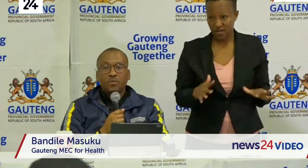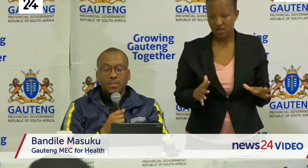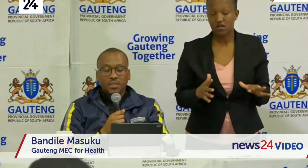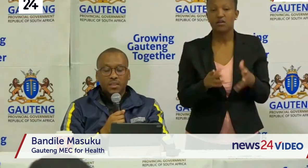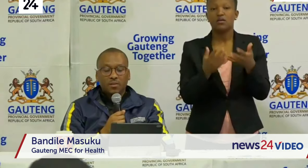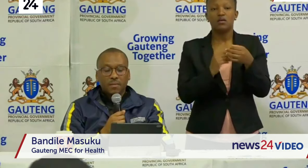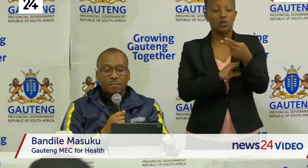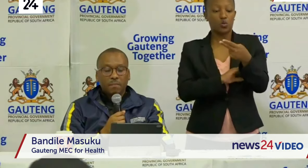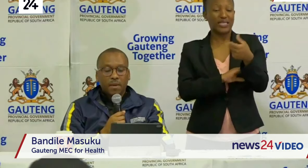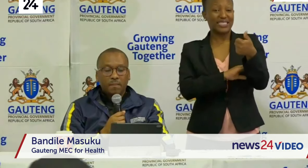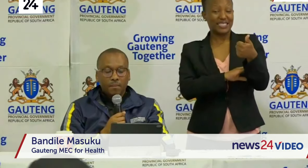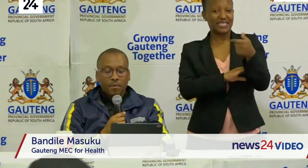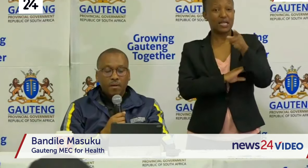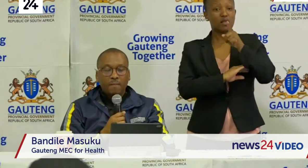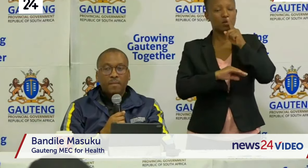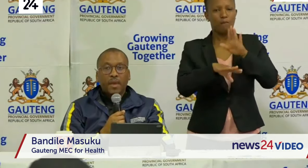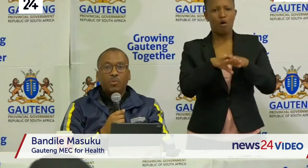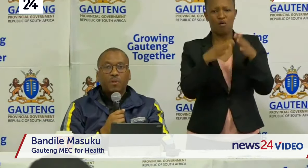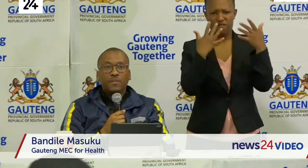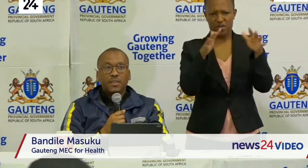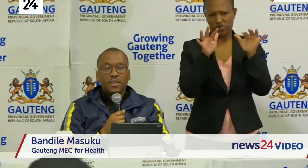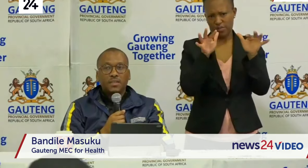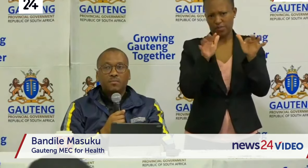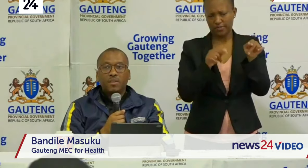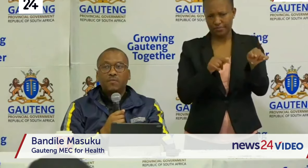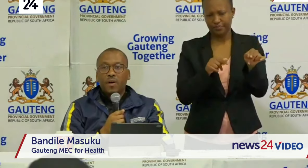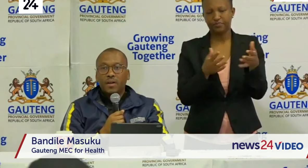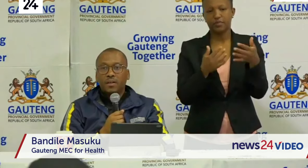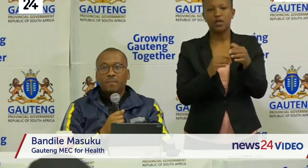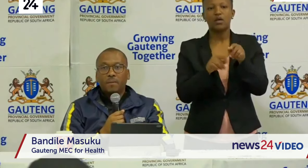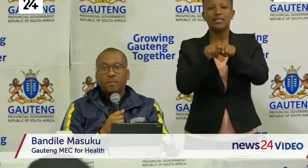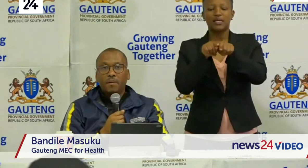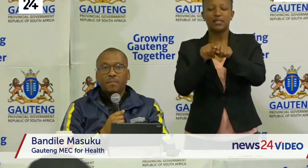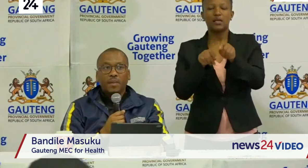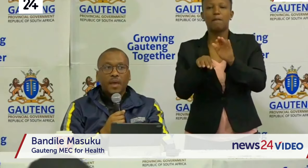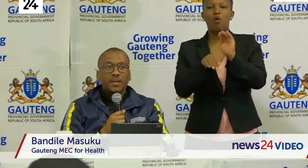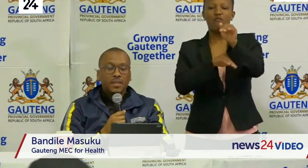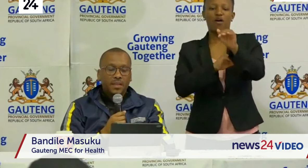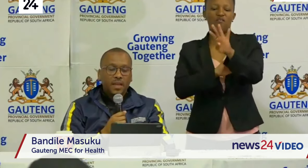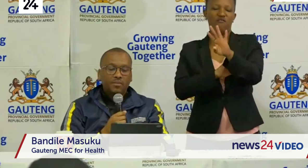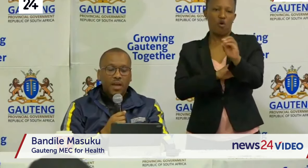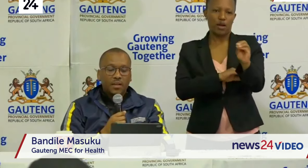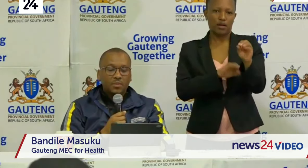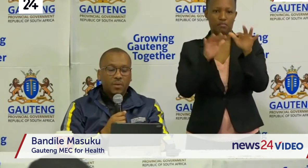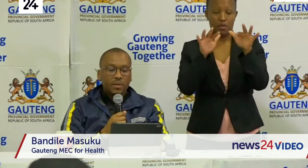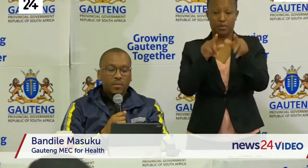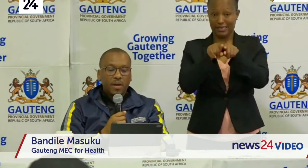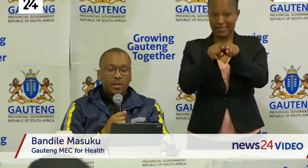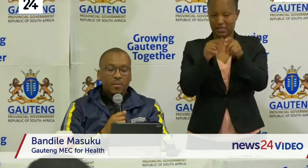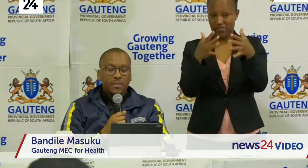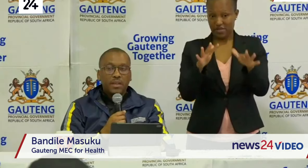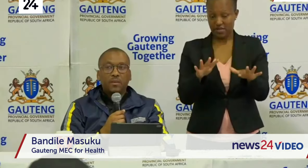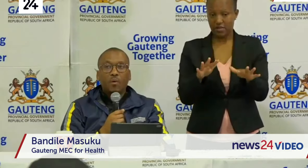more than 26,000 people and we have tested more than 400 people and in that regard we